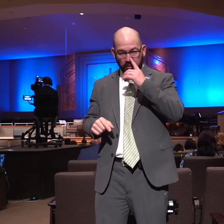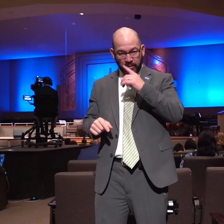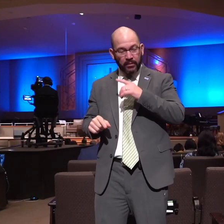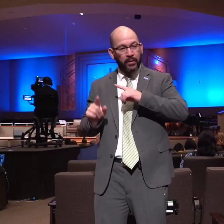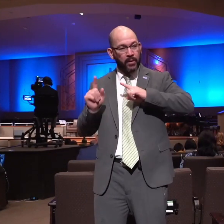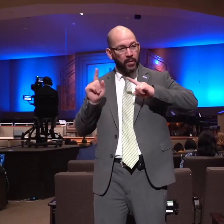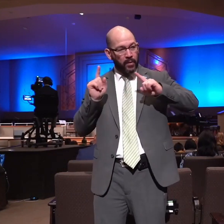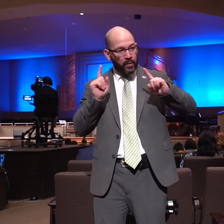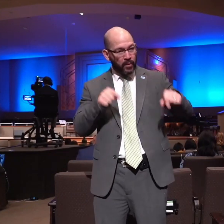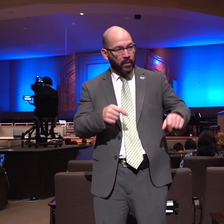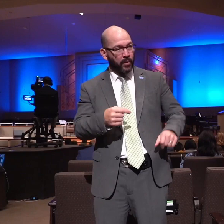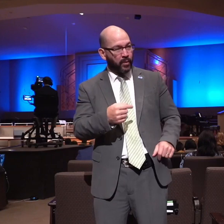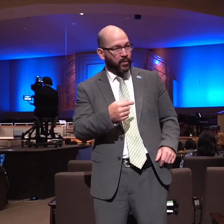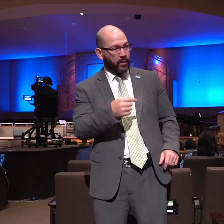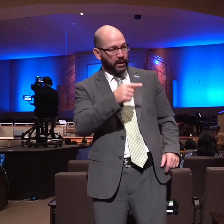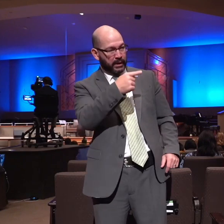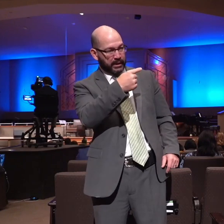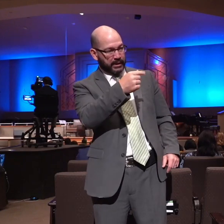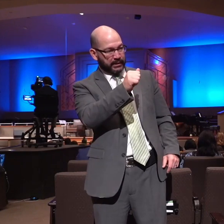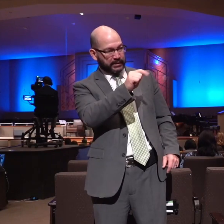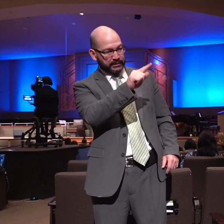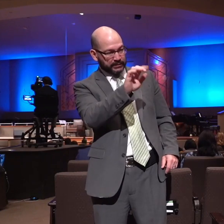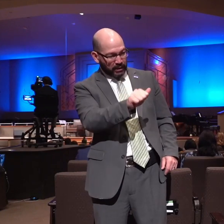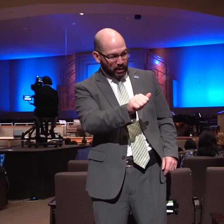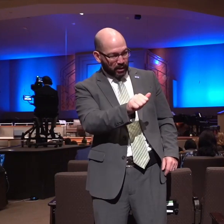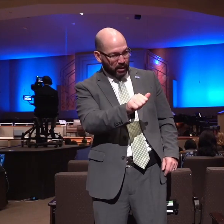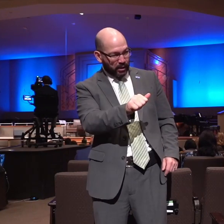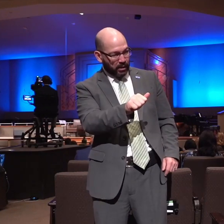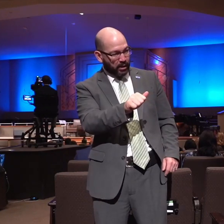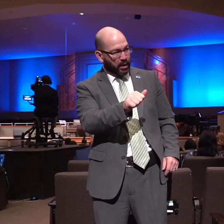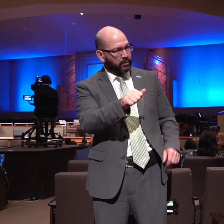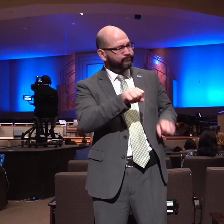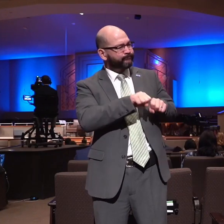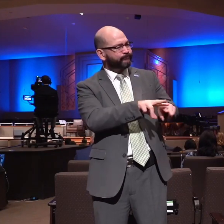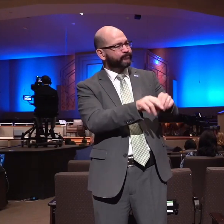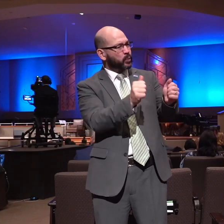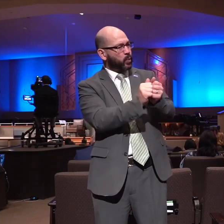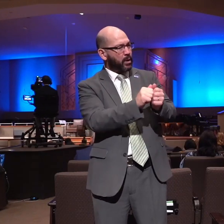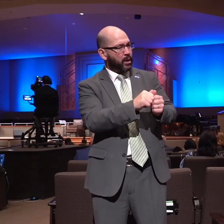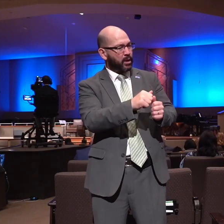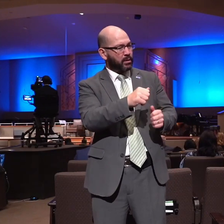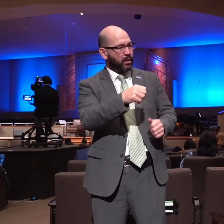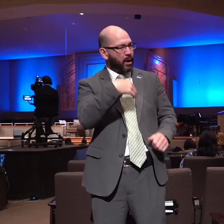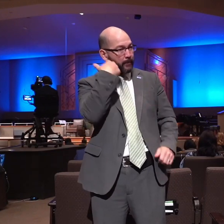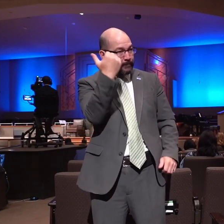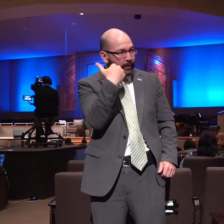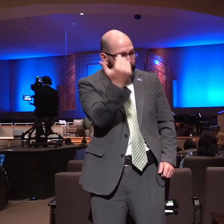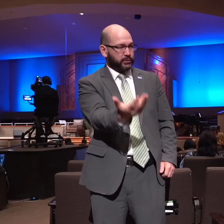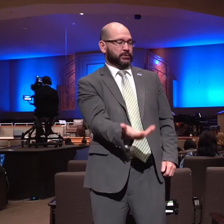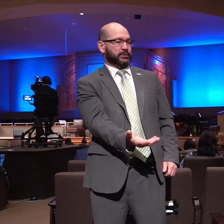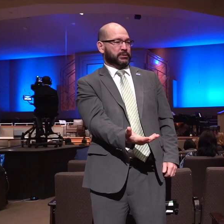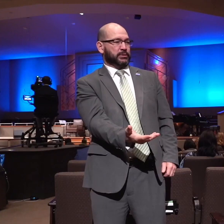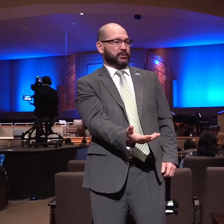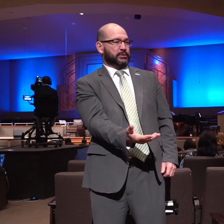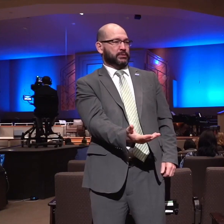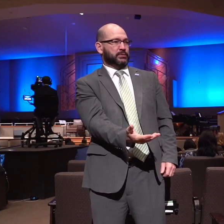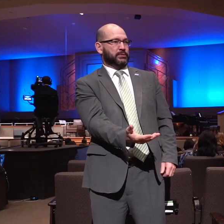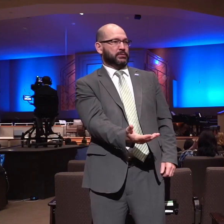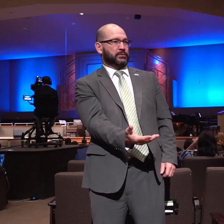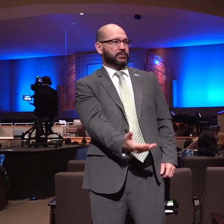harlot and went in unto her we don't need to read much further than that to know that that was certainly a violation